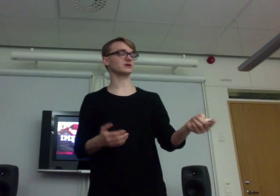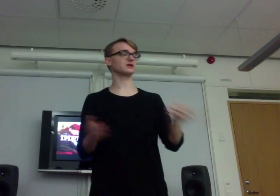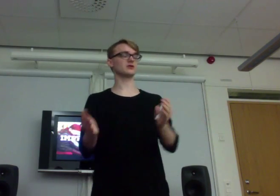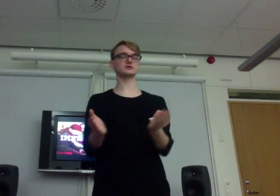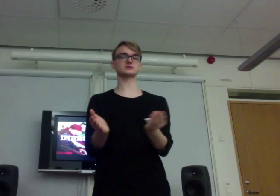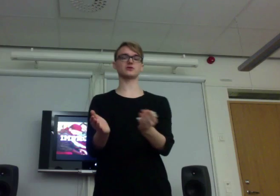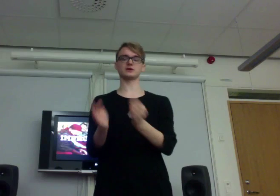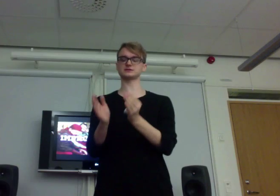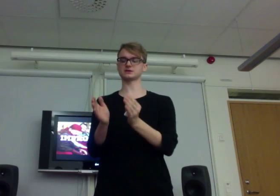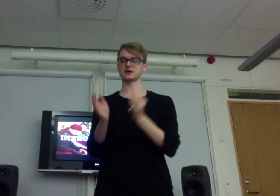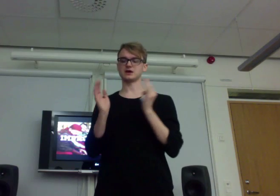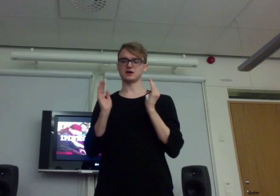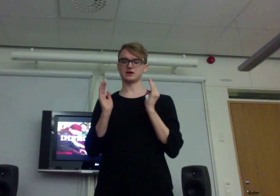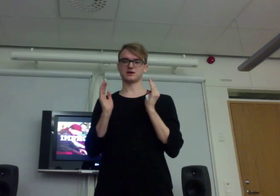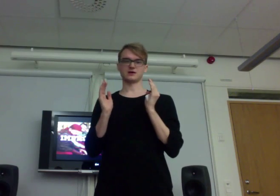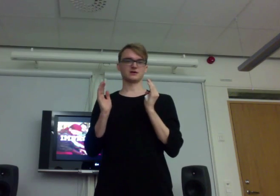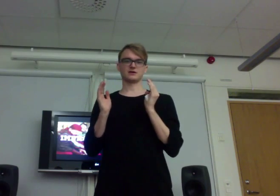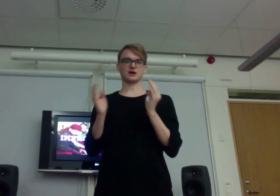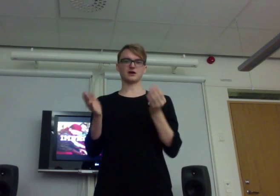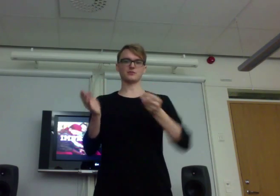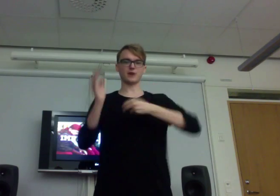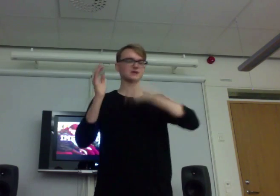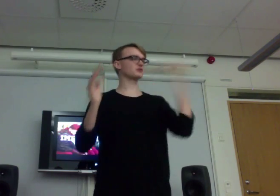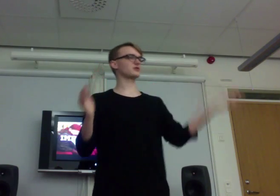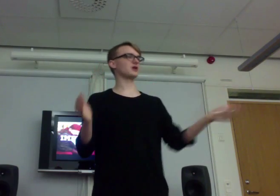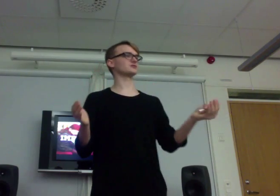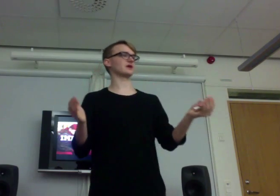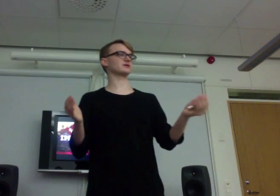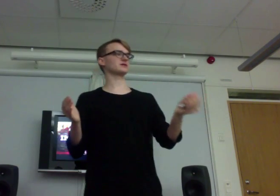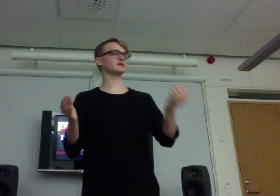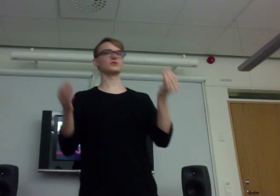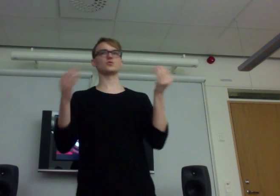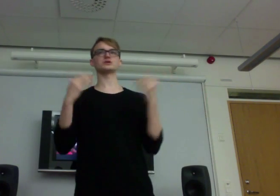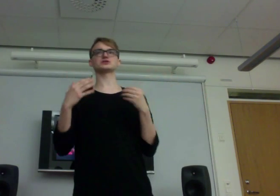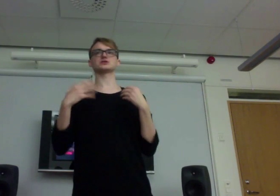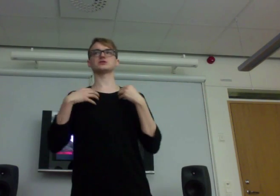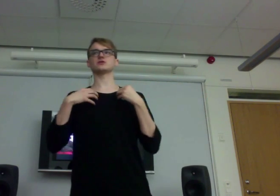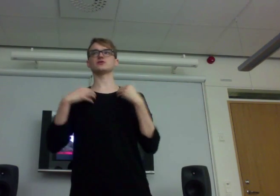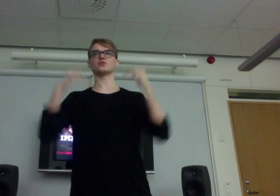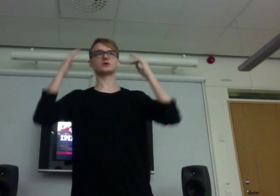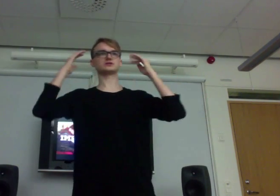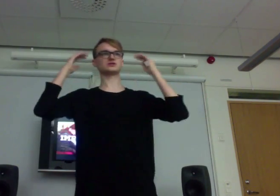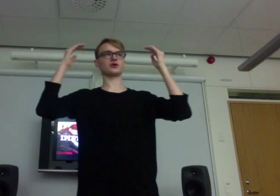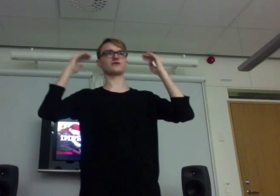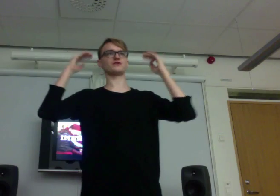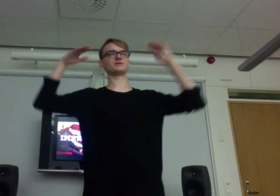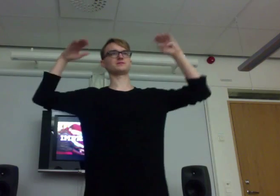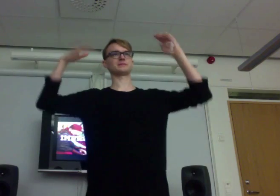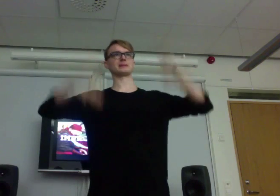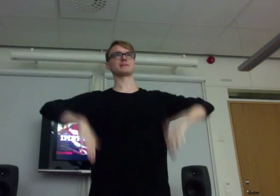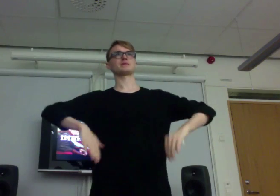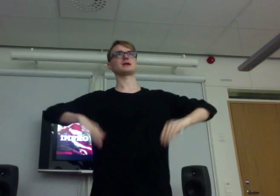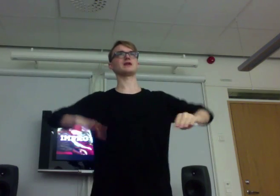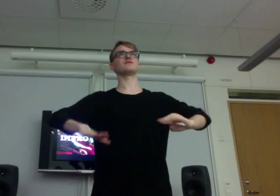And it also is back to the contract. Which sort of level